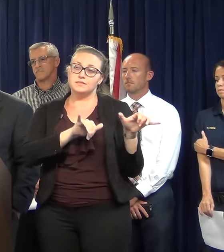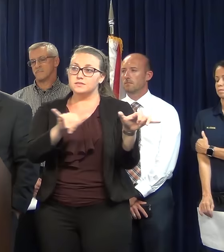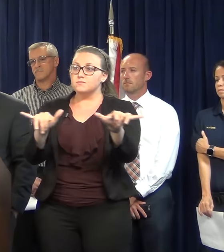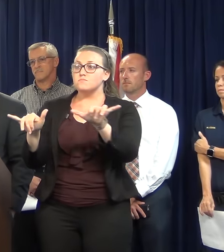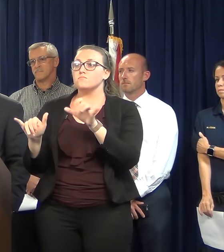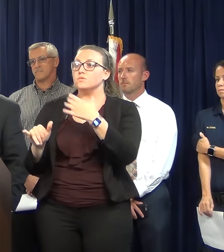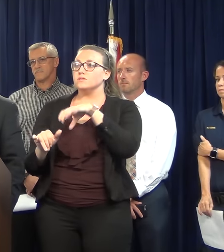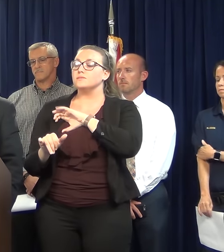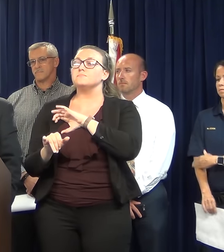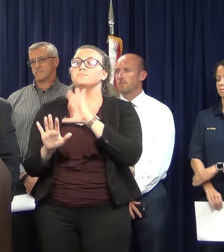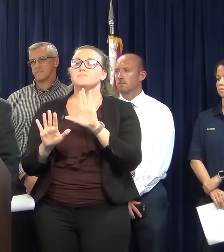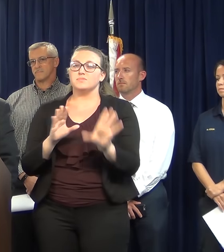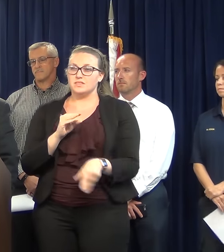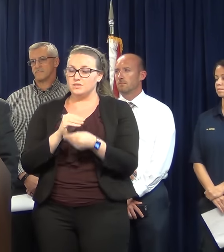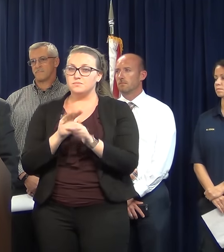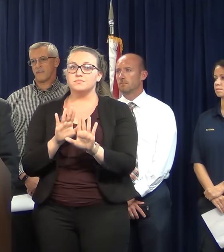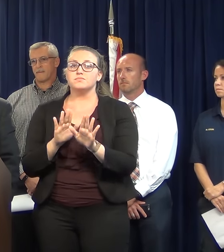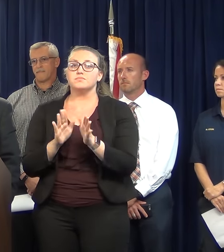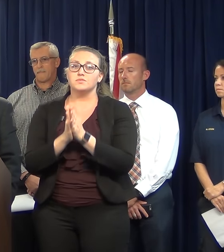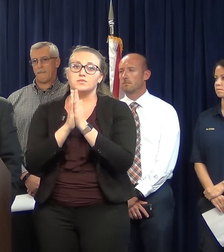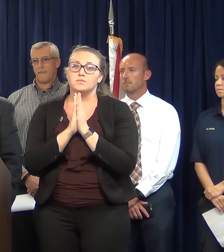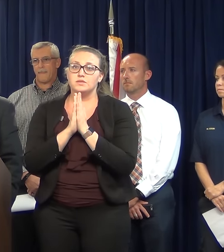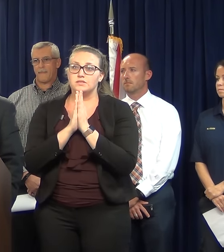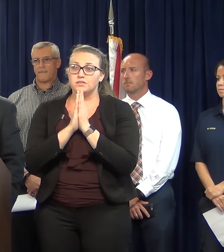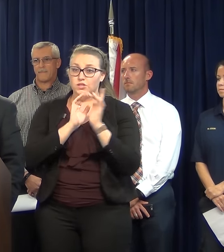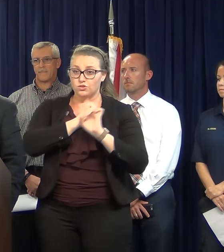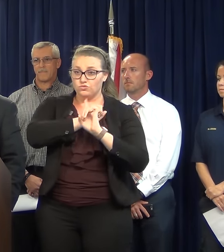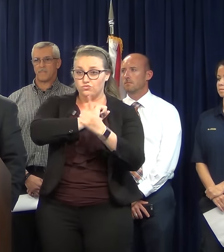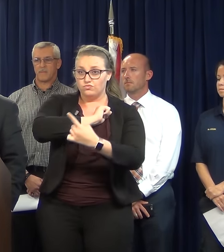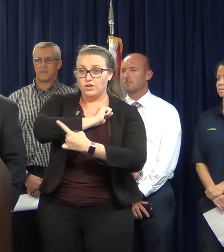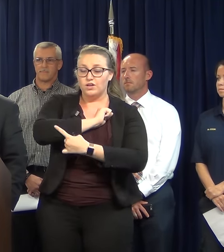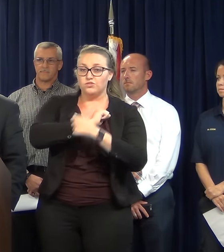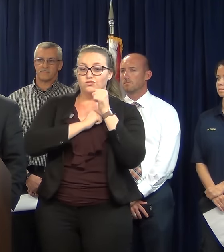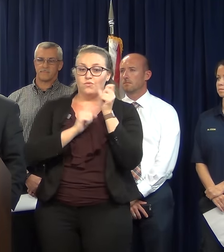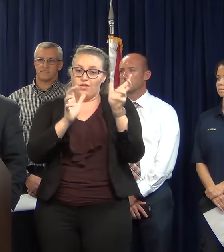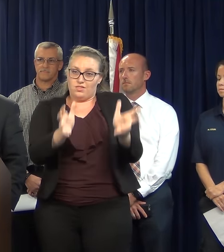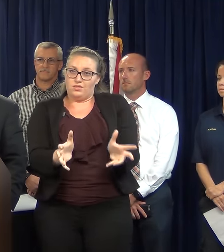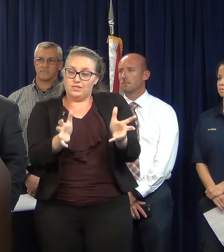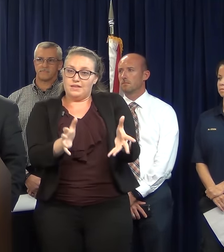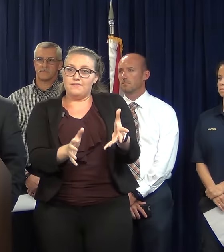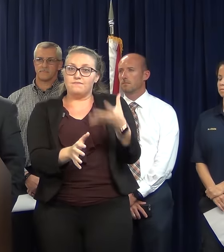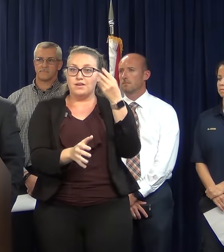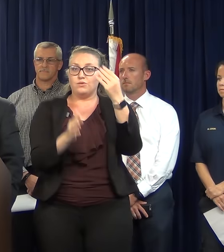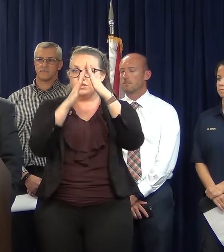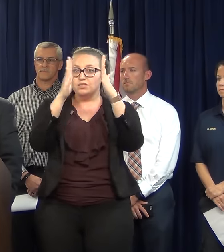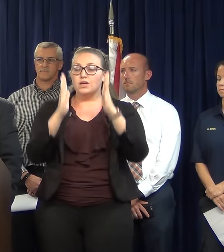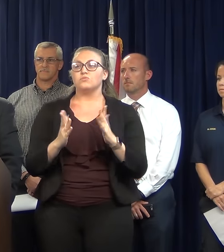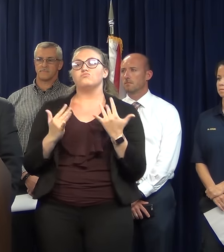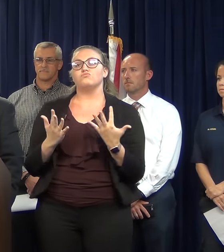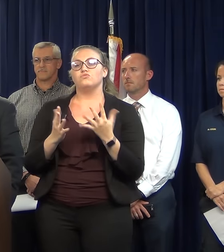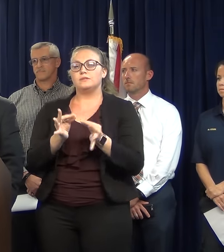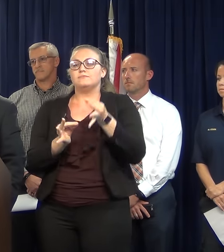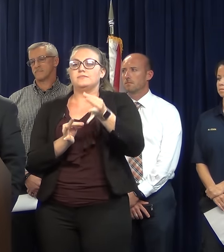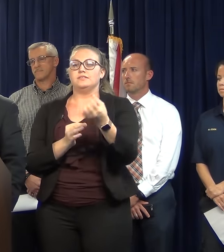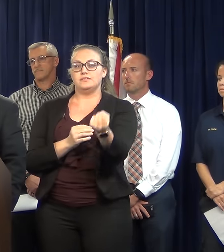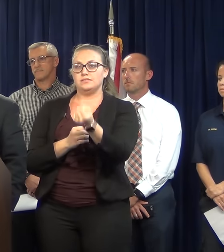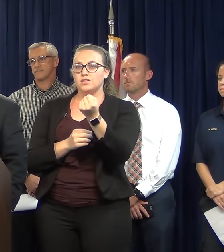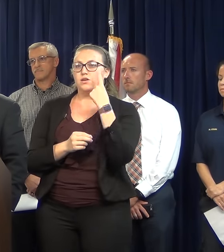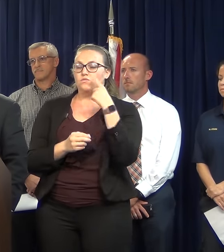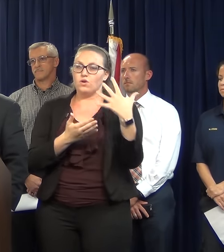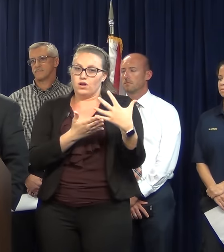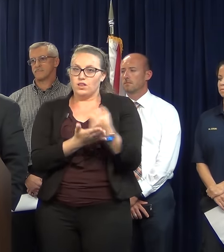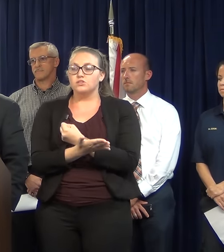footnote, we ask that you not place garbage on the curb tomorrow, but wait until Saturday so that it can be collected.